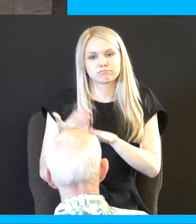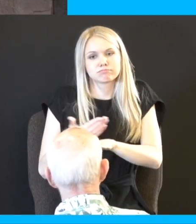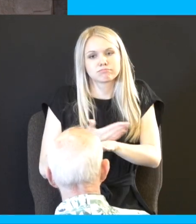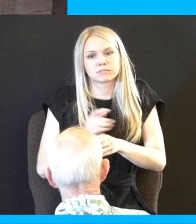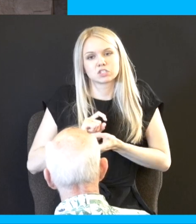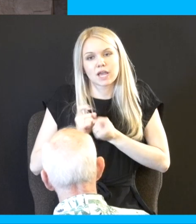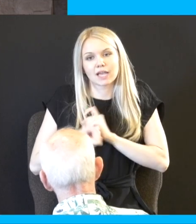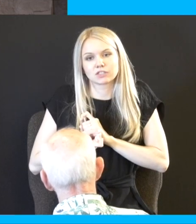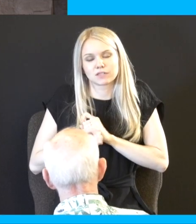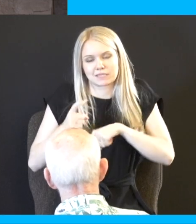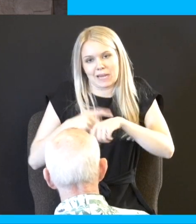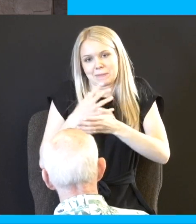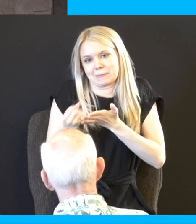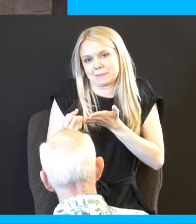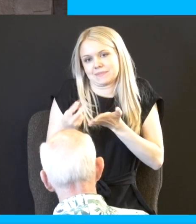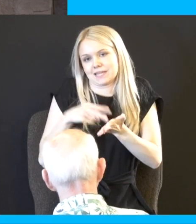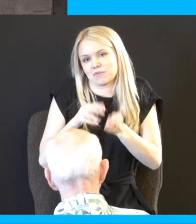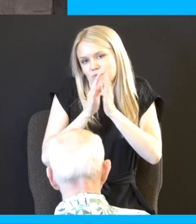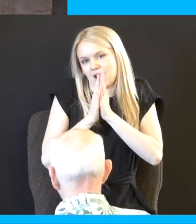we're out of time let's stand let's pray pick it up here next week